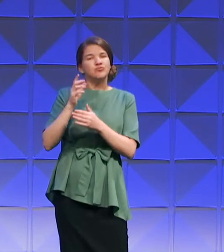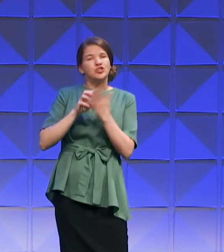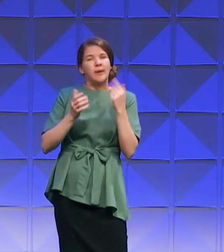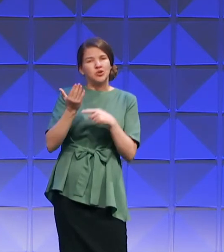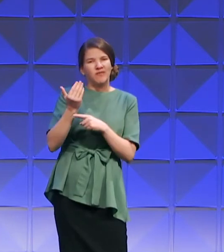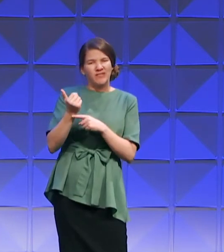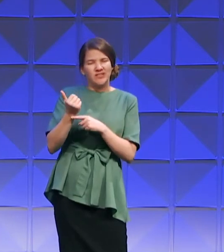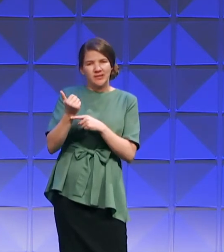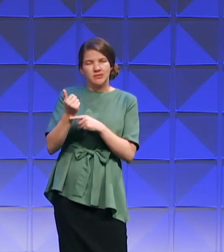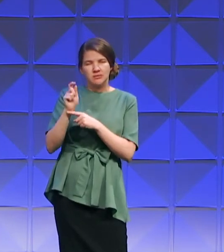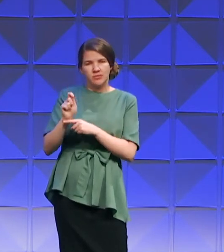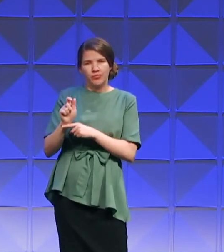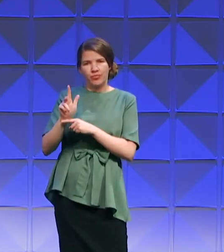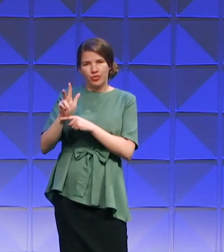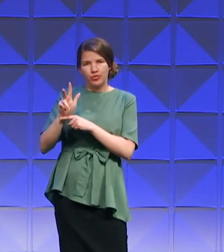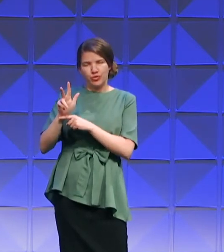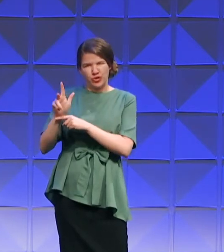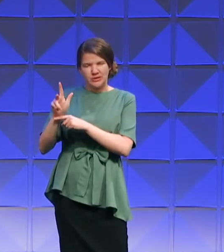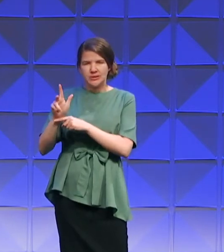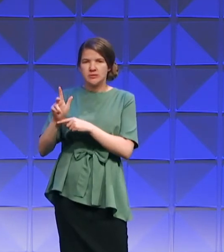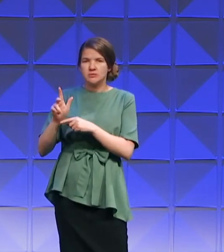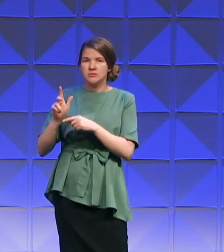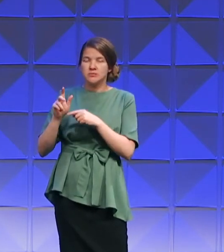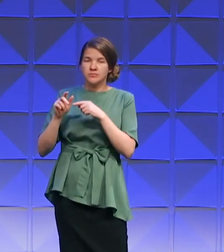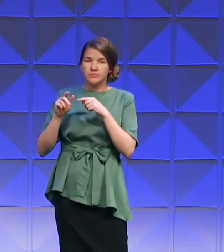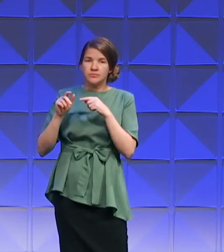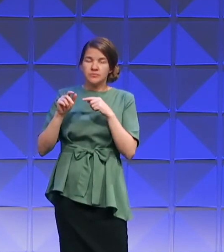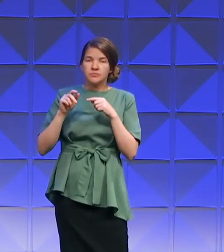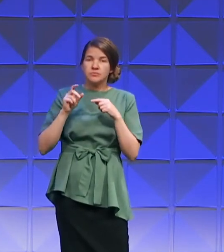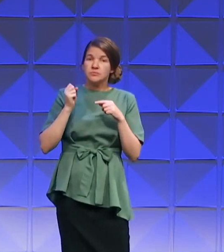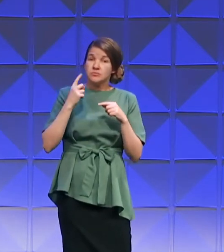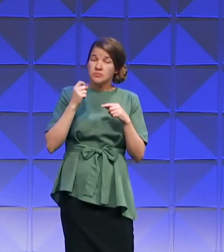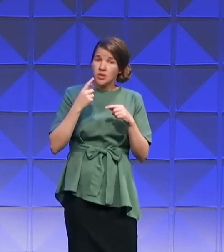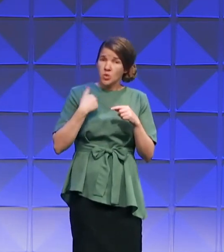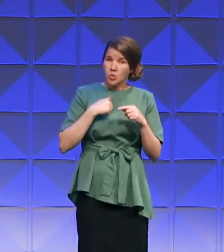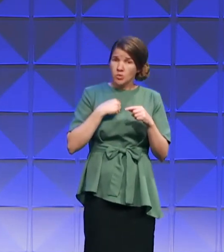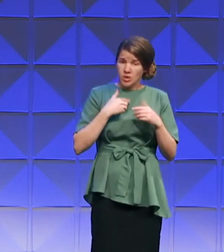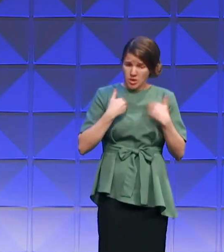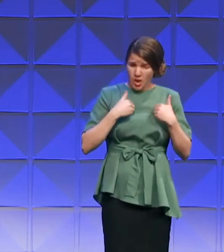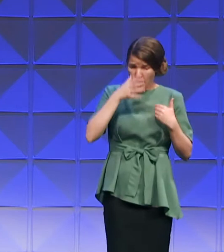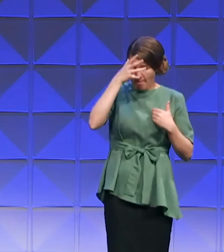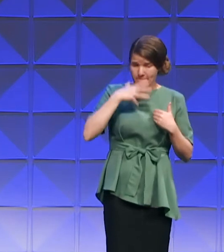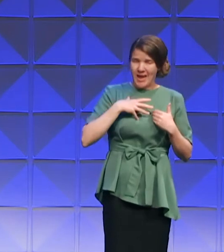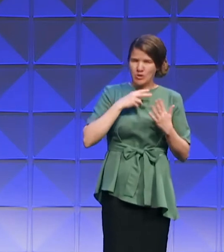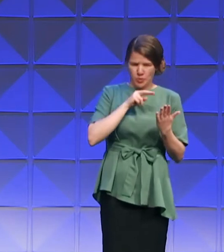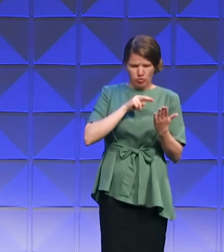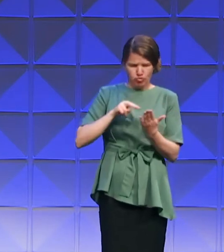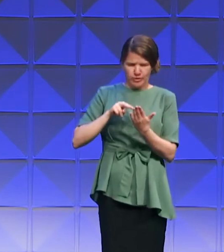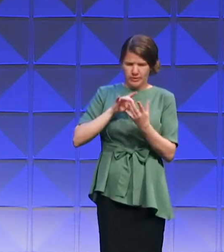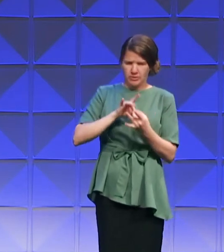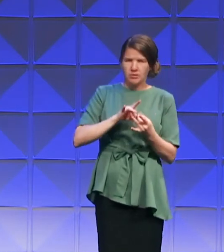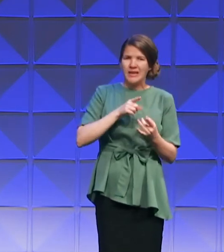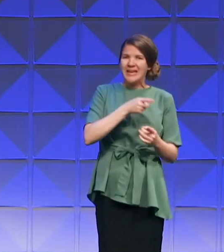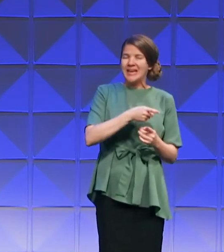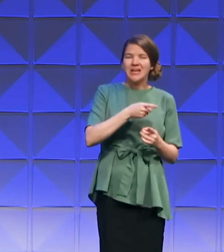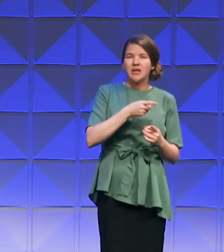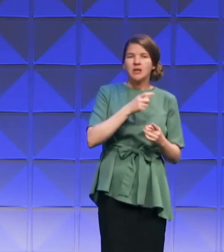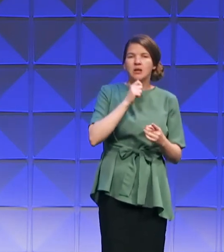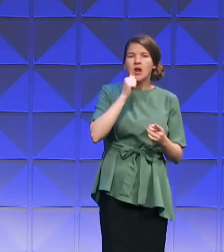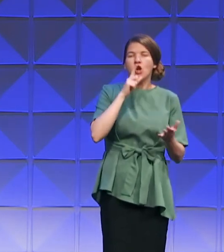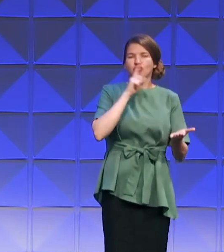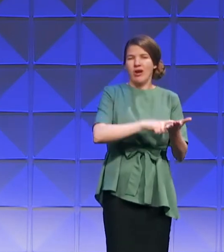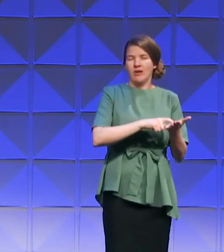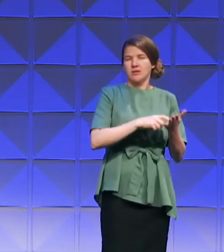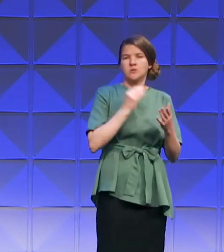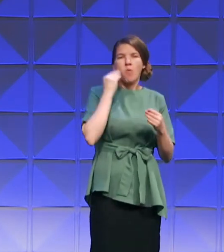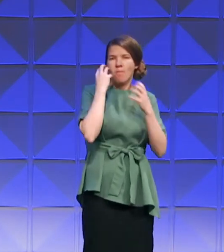young man, this young man who didn't realize the value of home. He gathered all that he